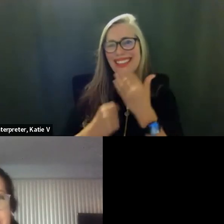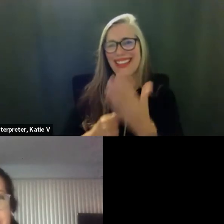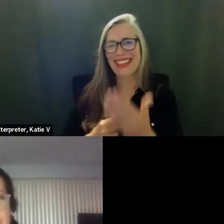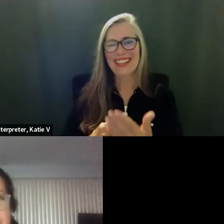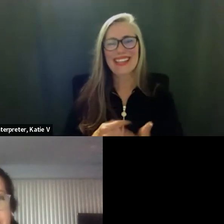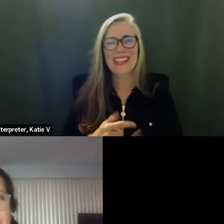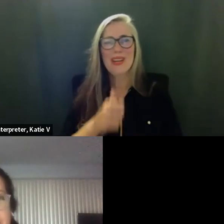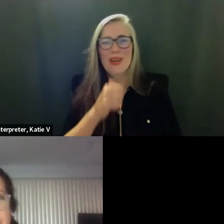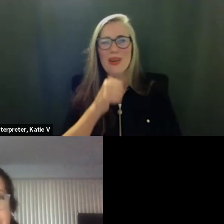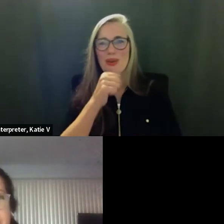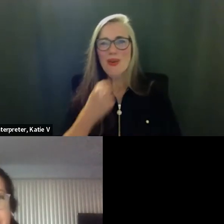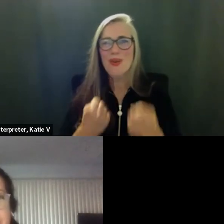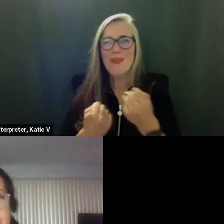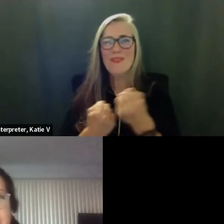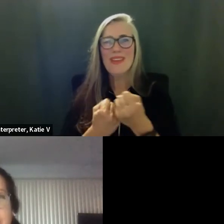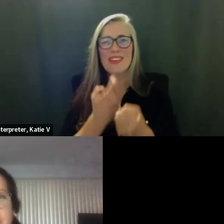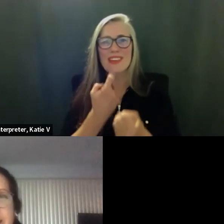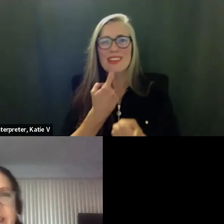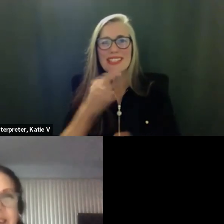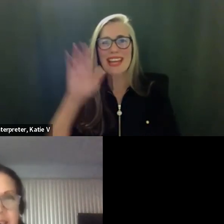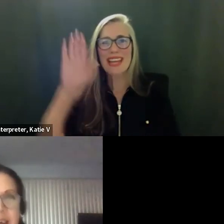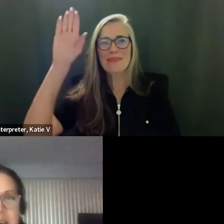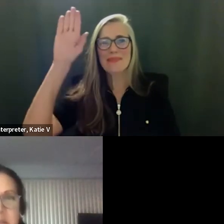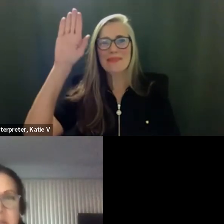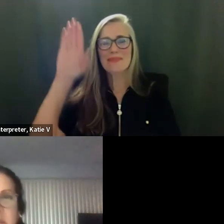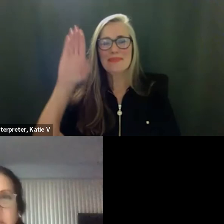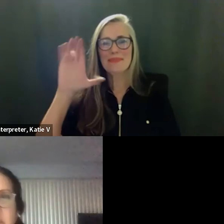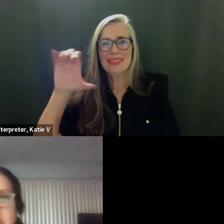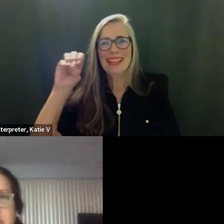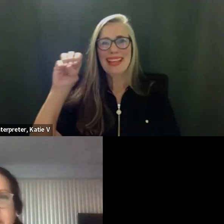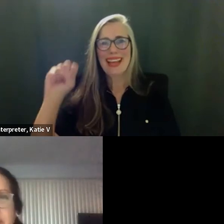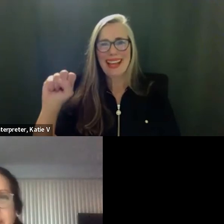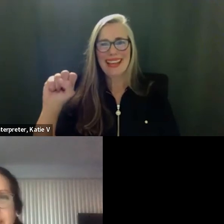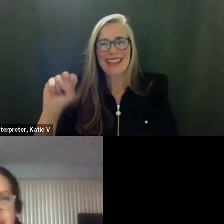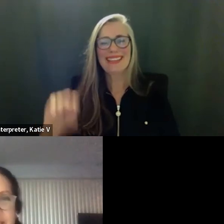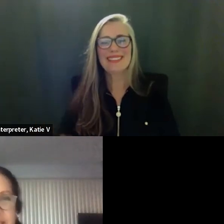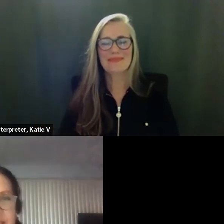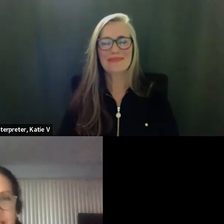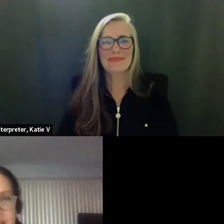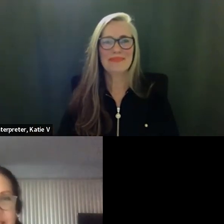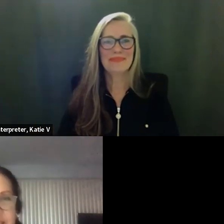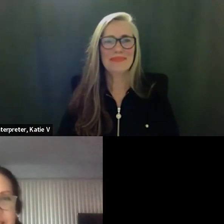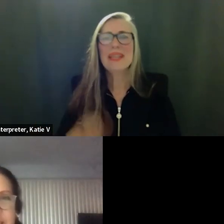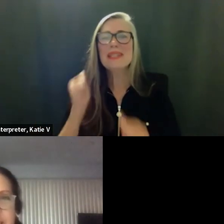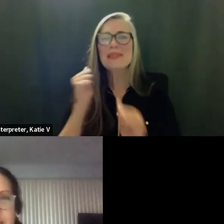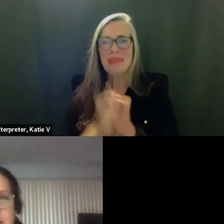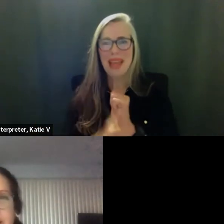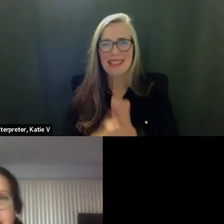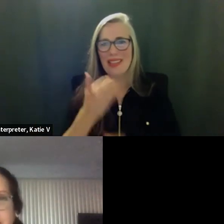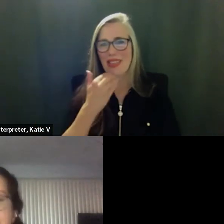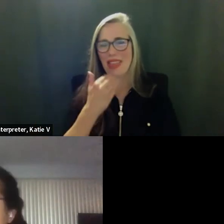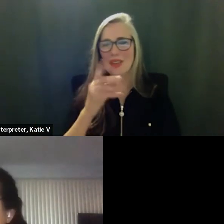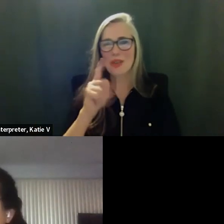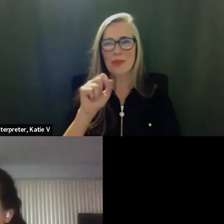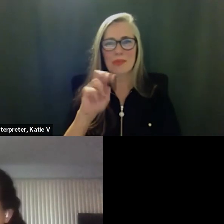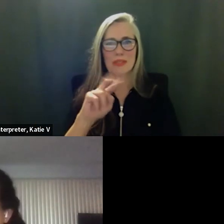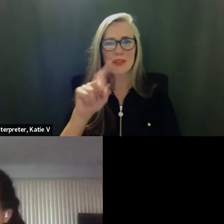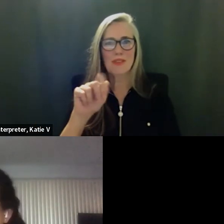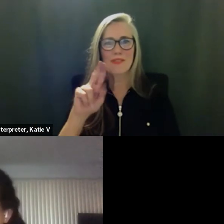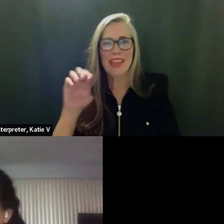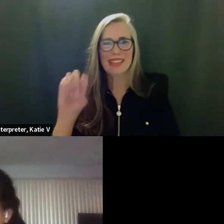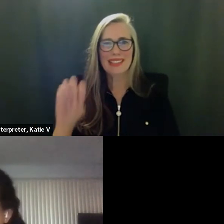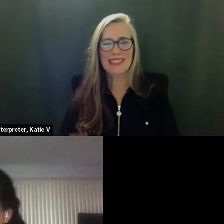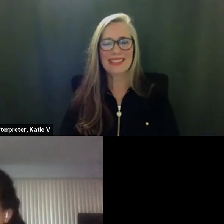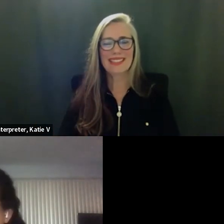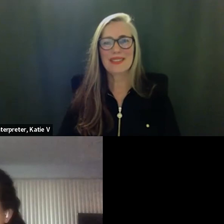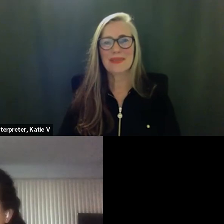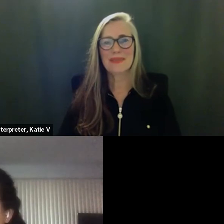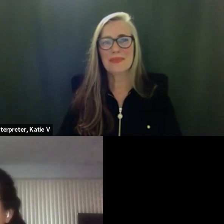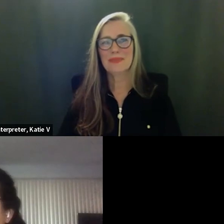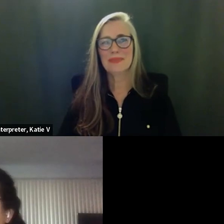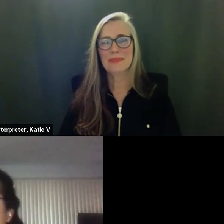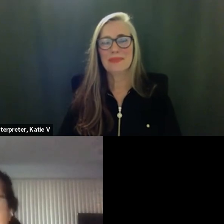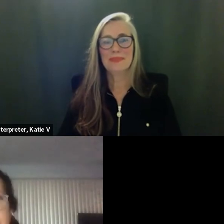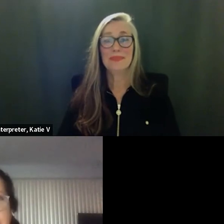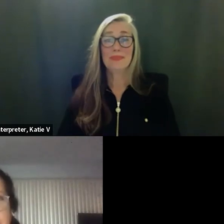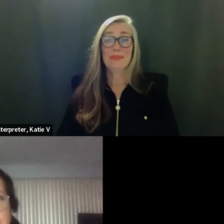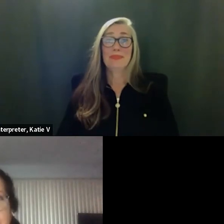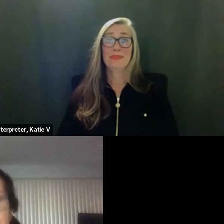all